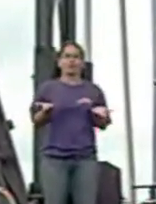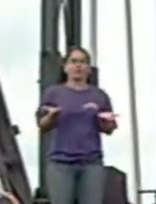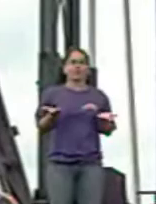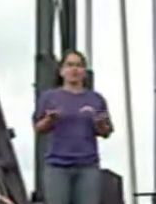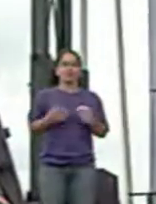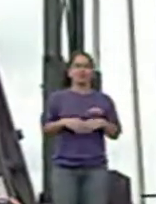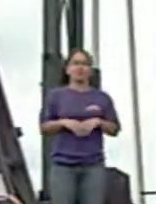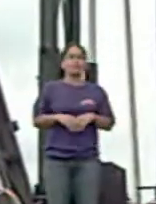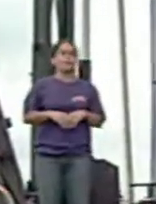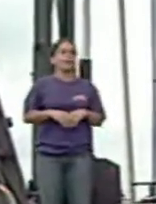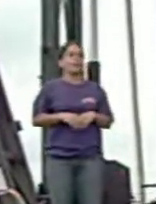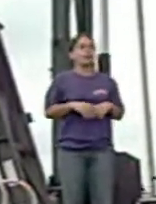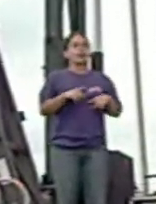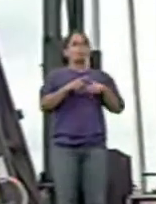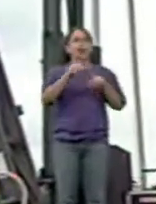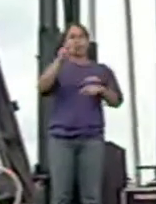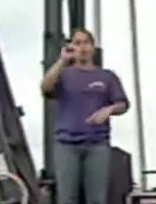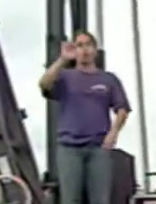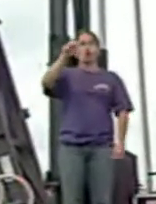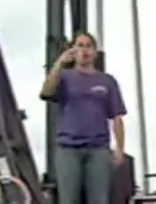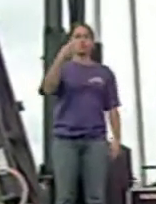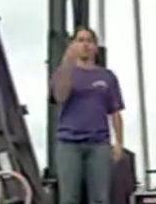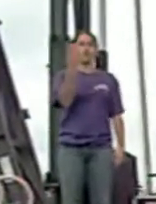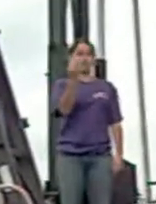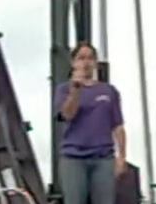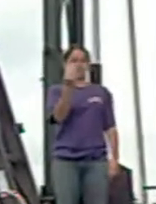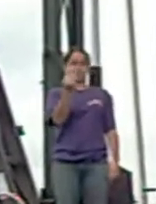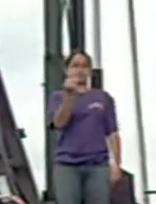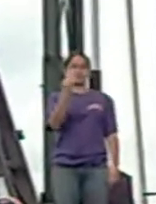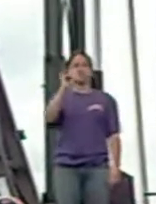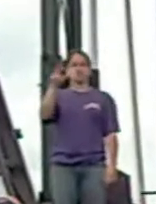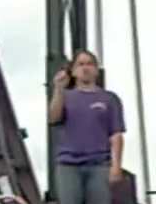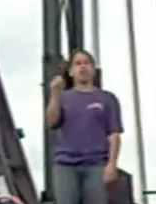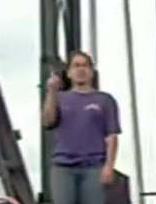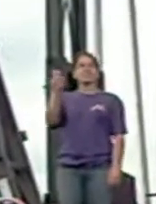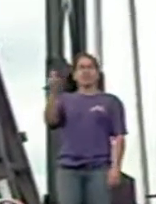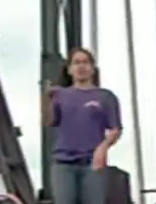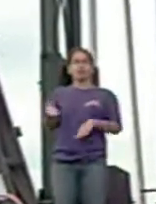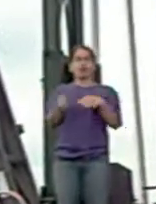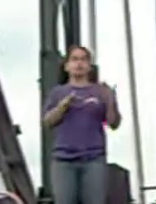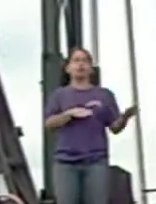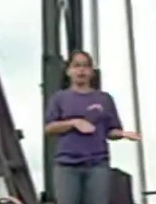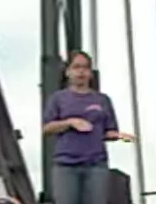But on March the 14th, John David passed away.